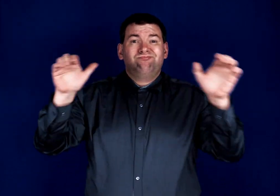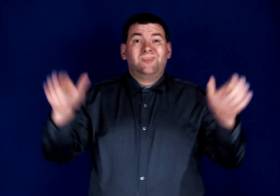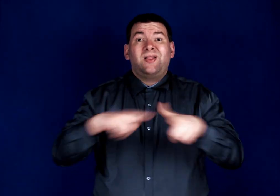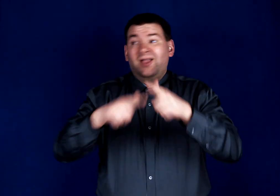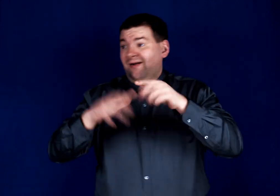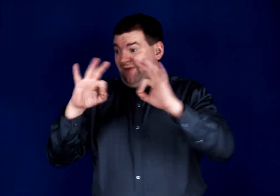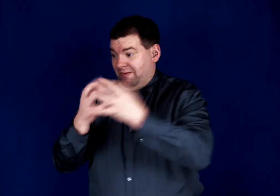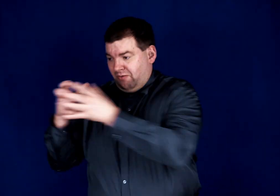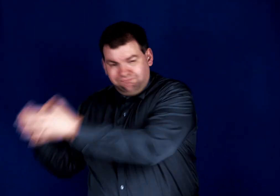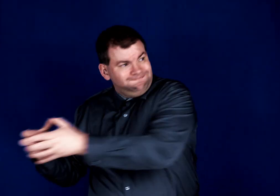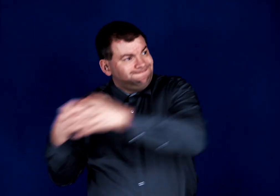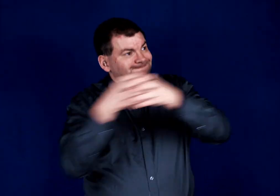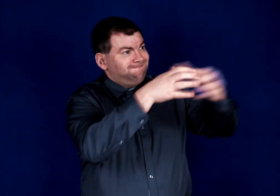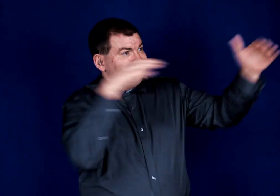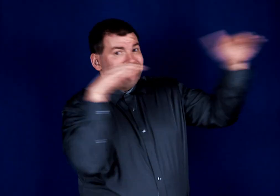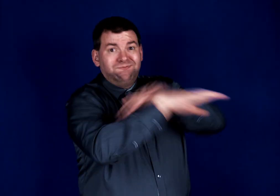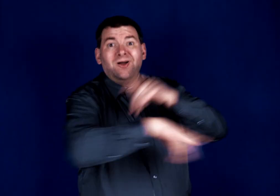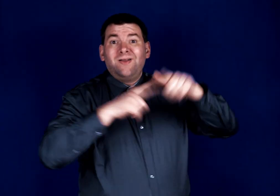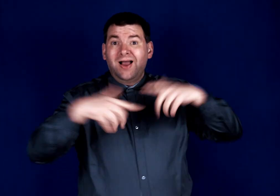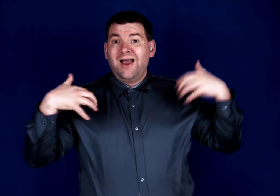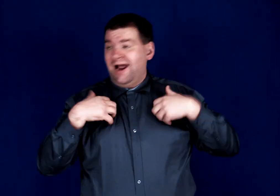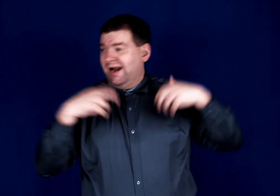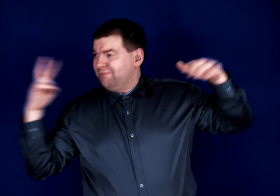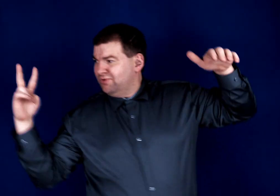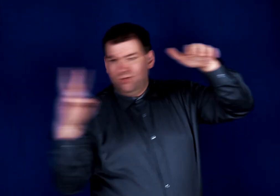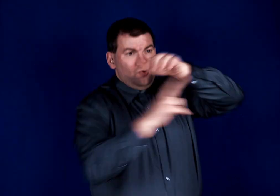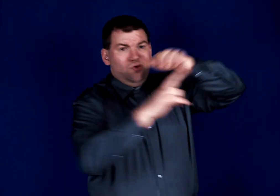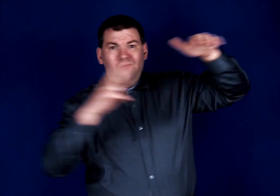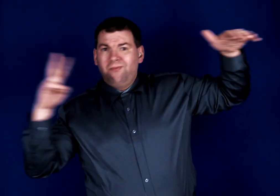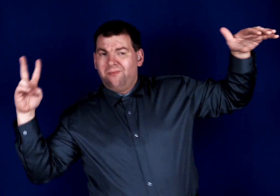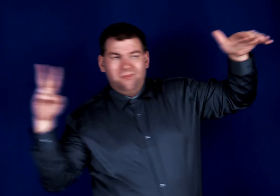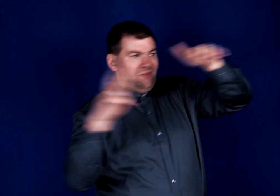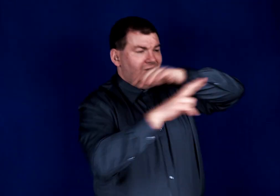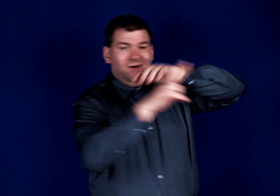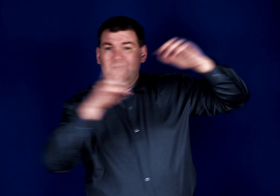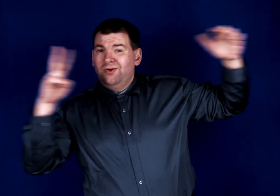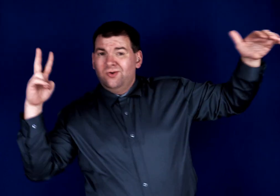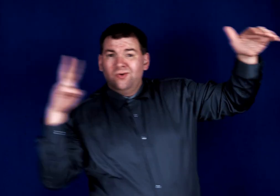Then He loaded up his family and the animals two by two.